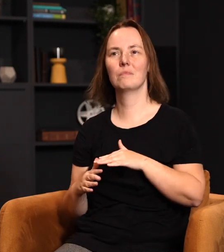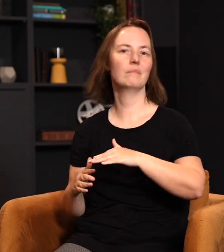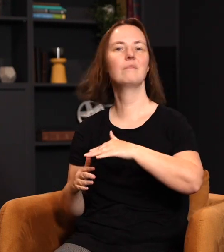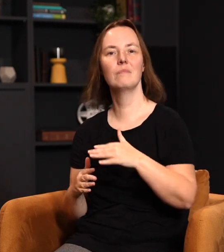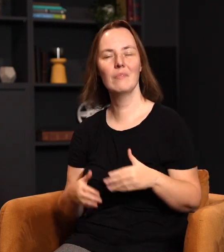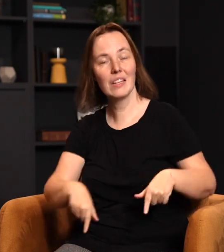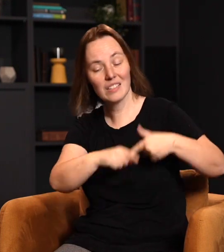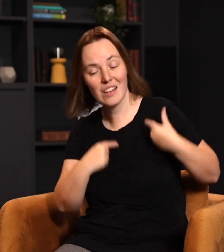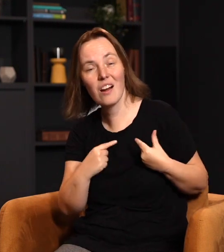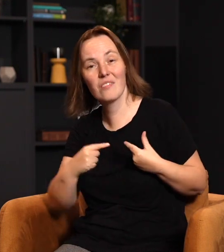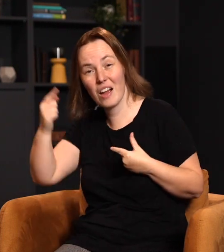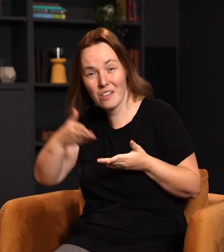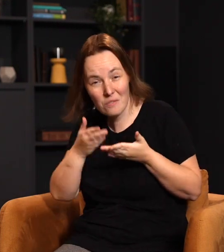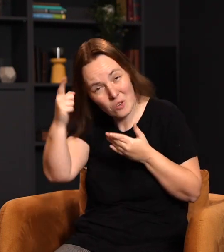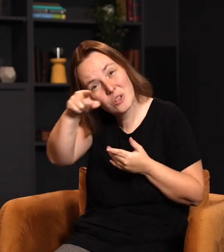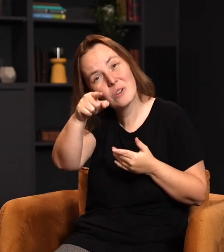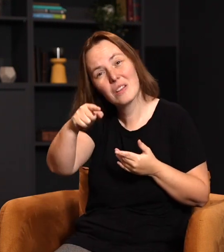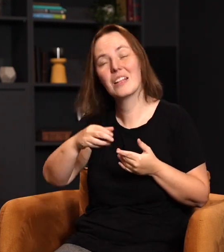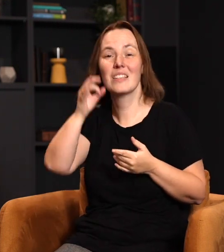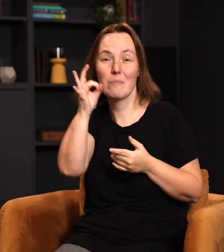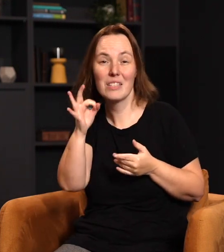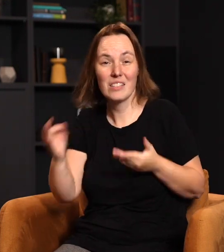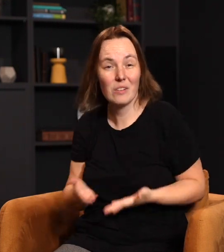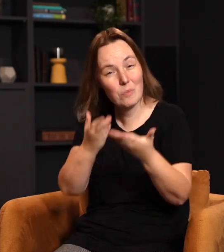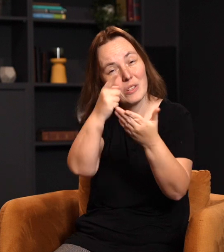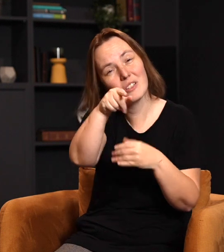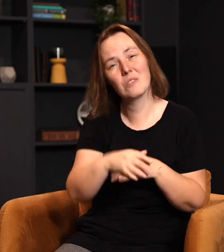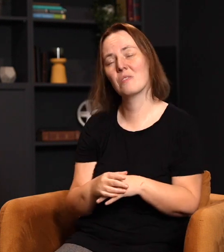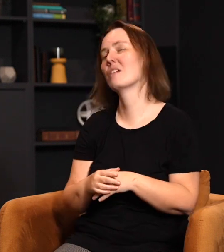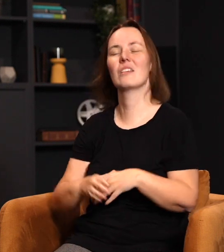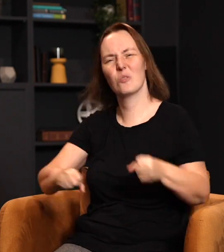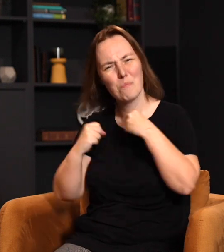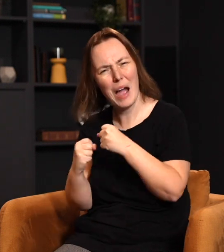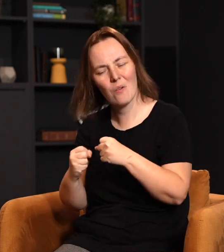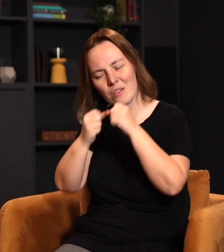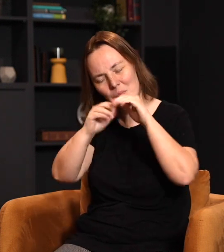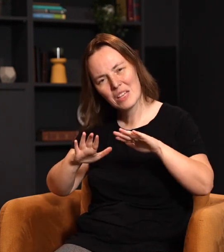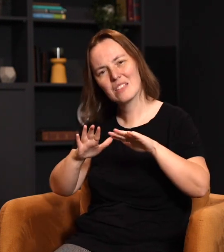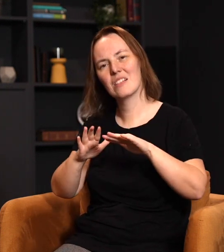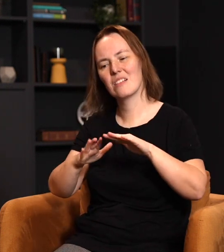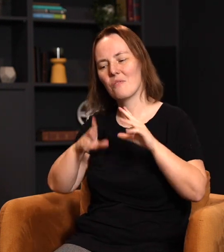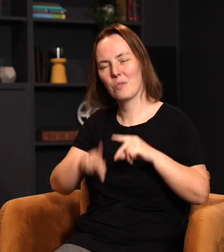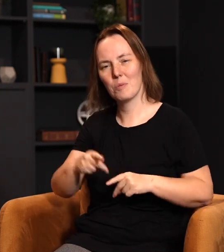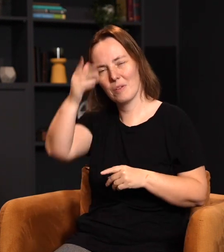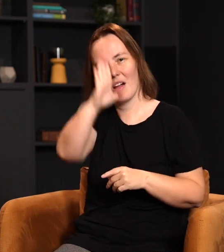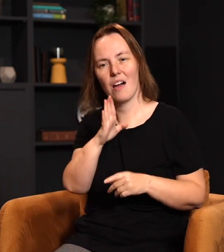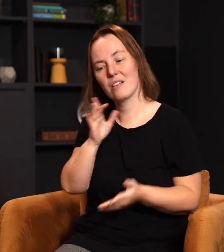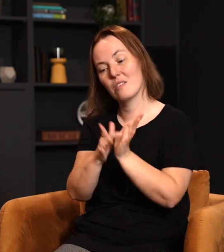are you saying? That's the heart of God towards you. That's the message I've come to bring to you. There's power in the blessing from the people